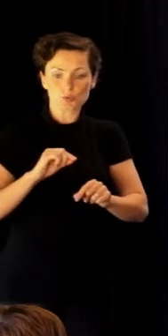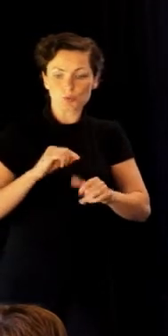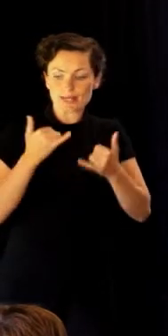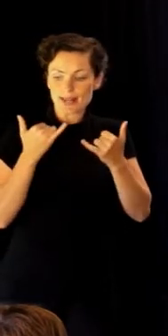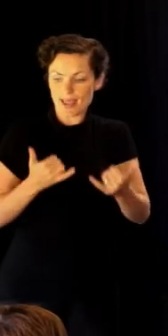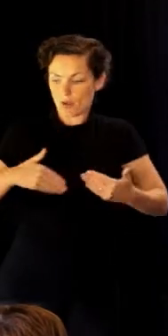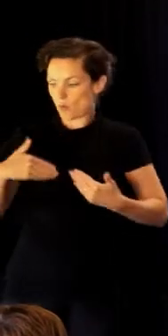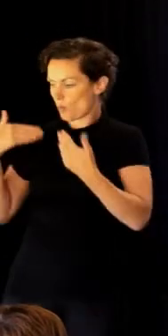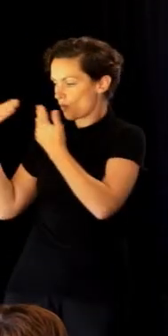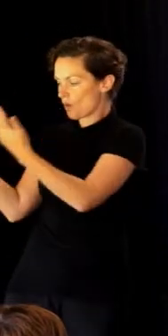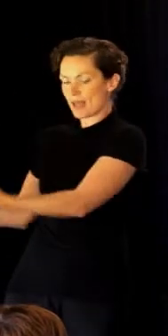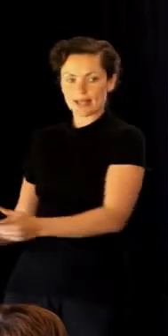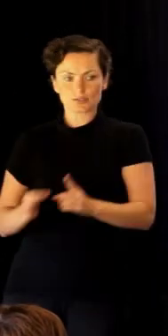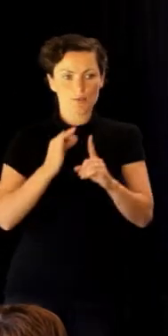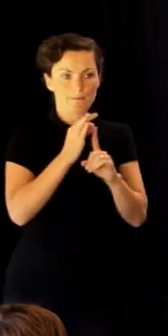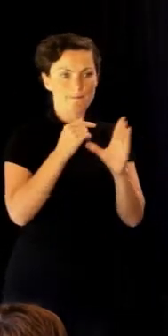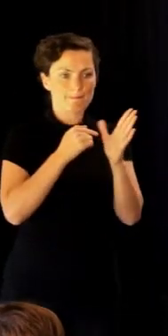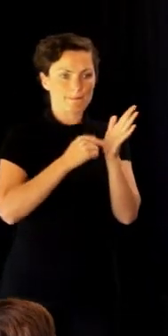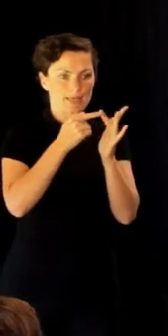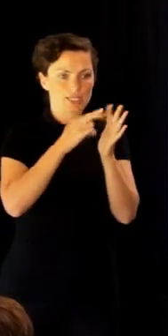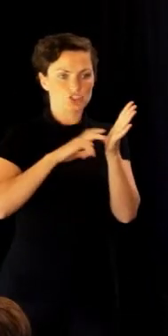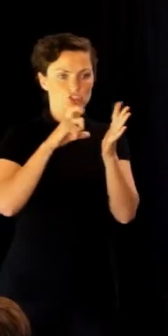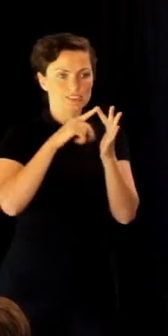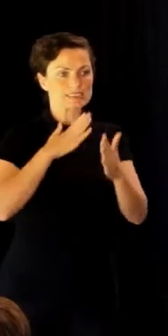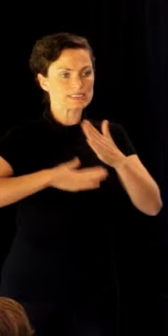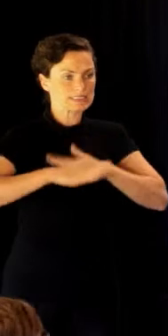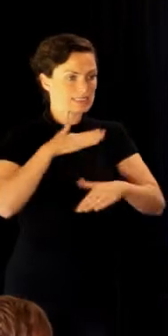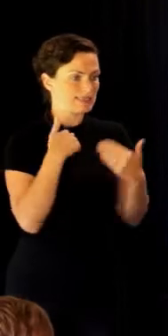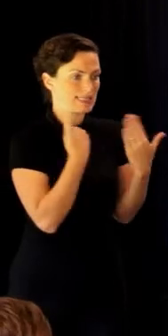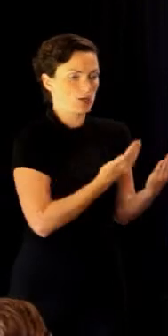I'm going to hand over to Patience and let her finish the presentation.